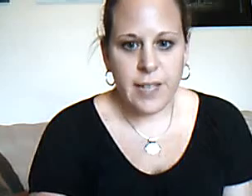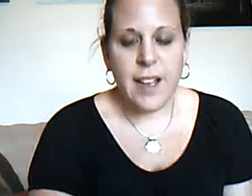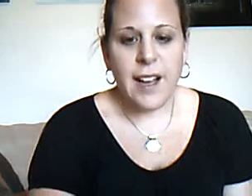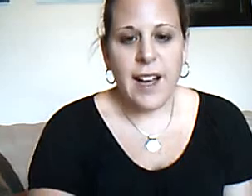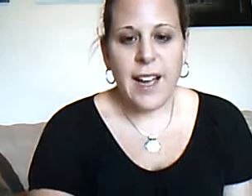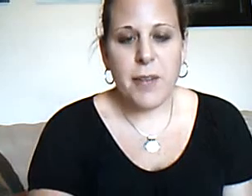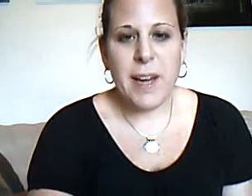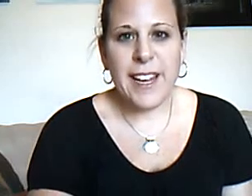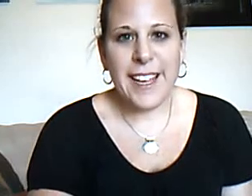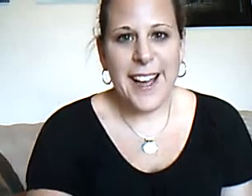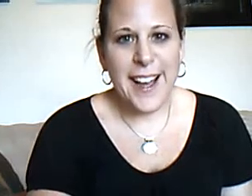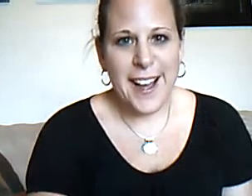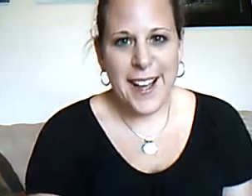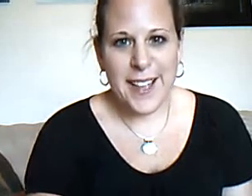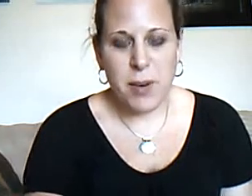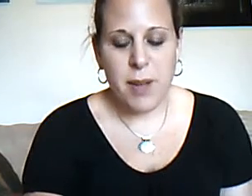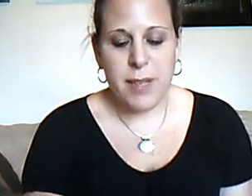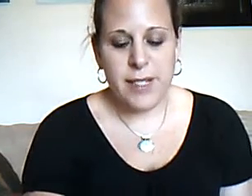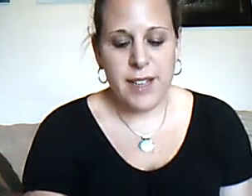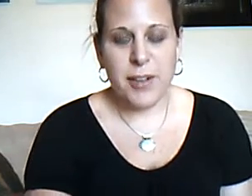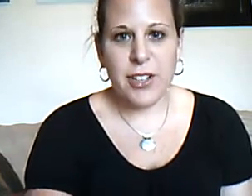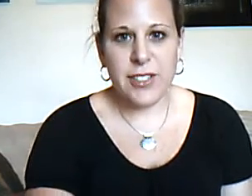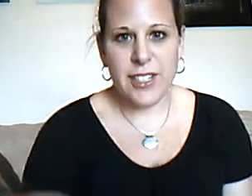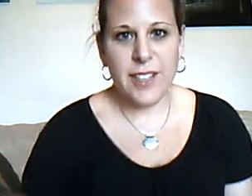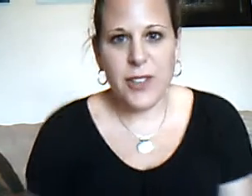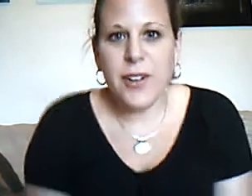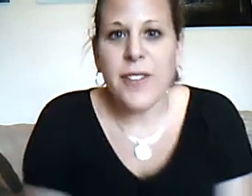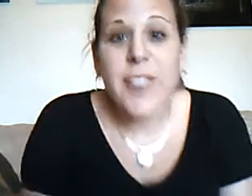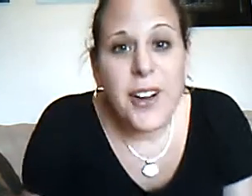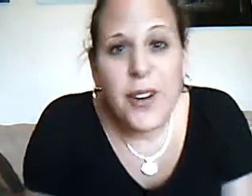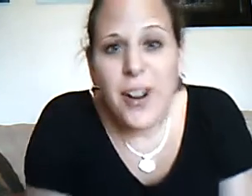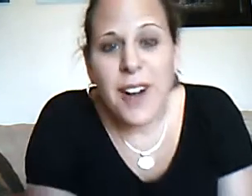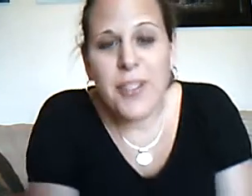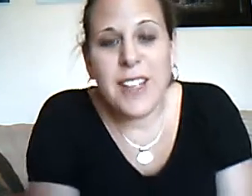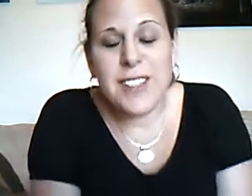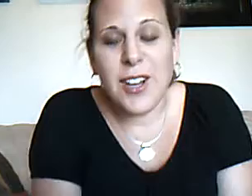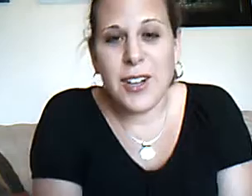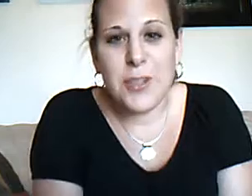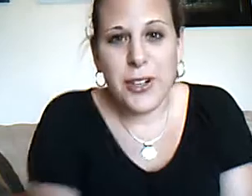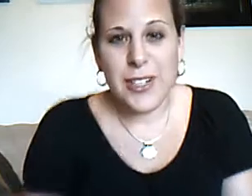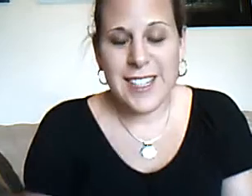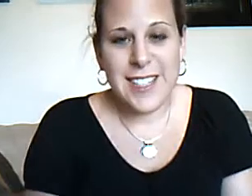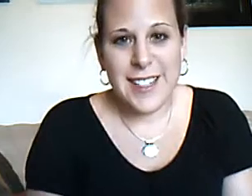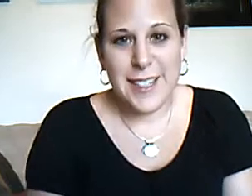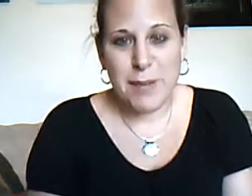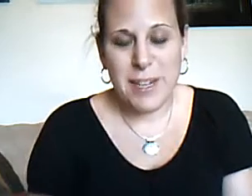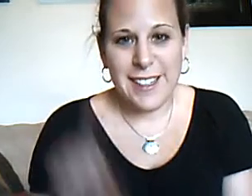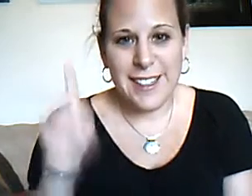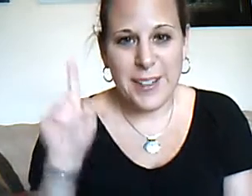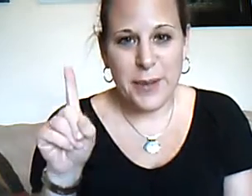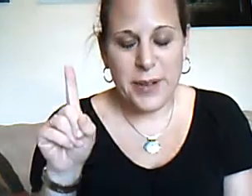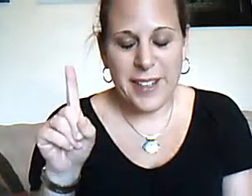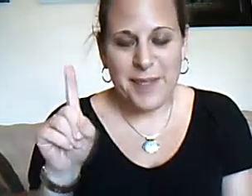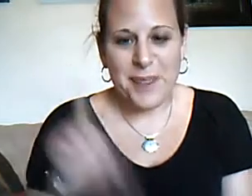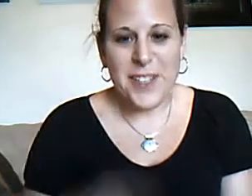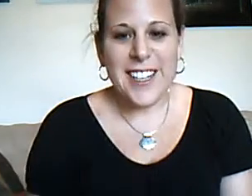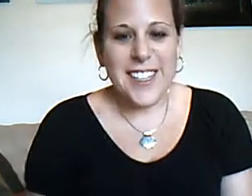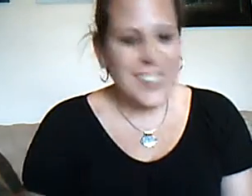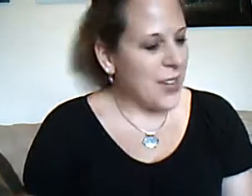Hi everybody! As promised, I'm going to give you a video of the songs we learned in Sign and Sing B week one. So,